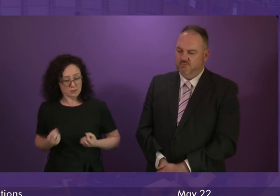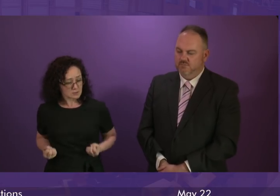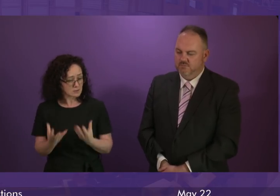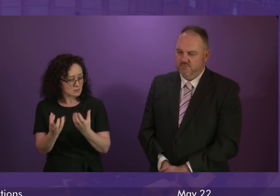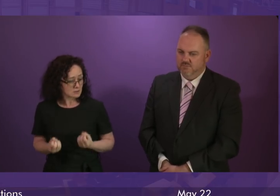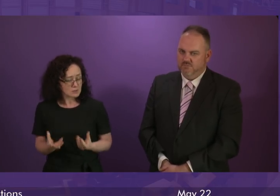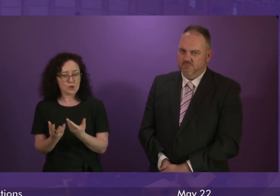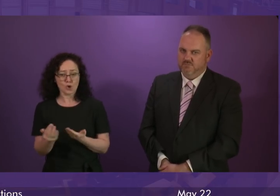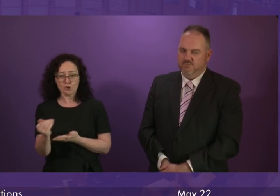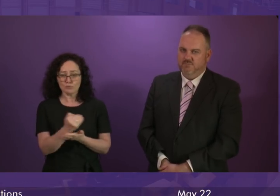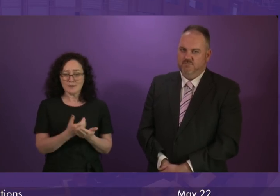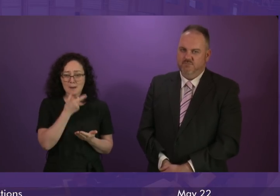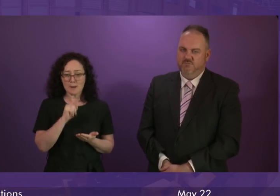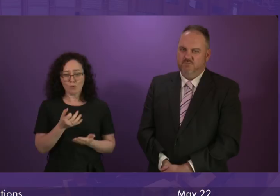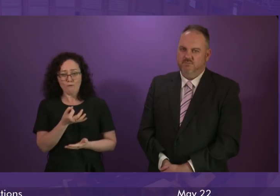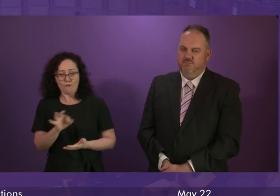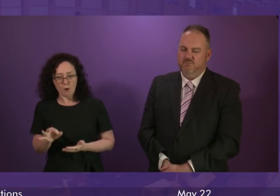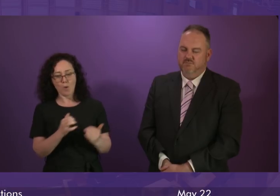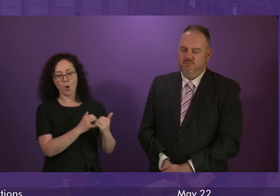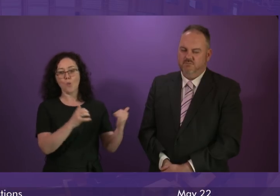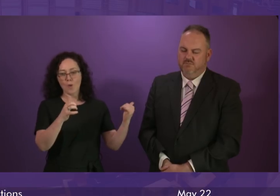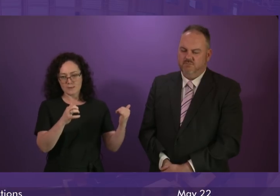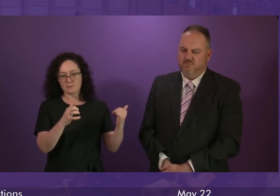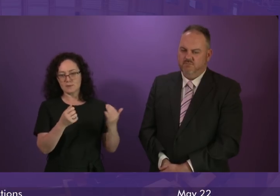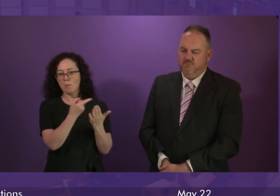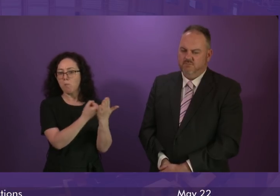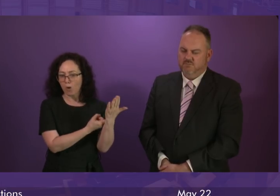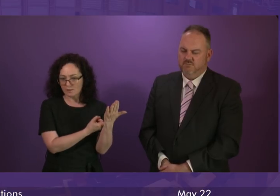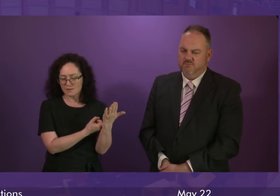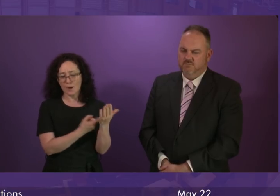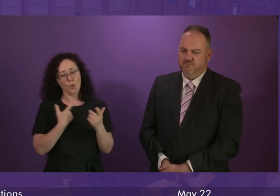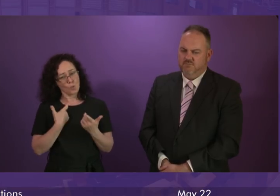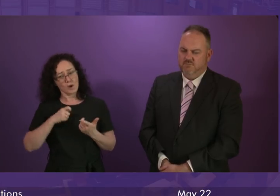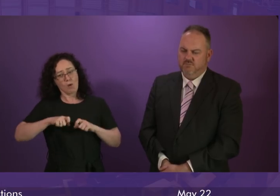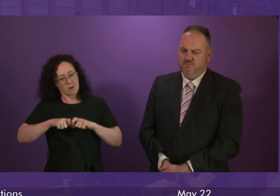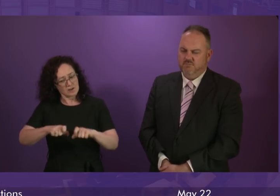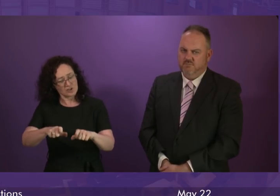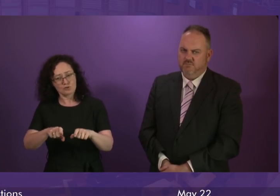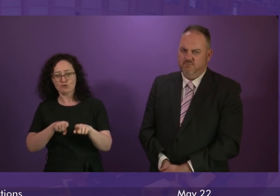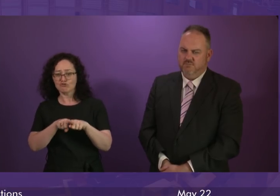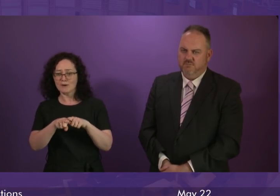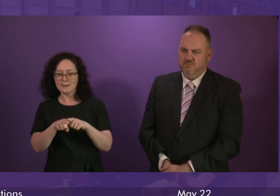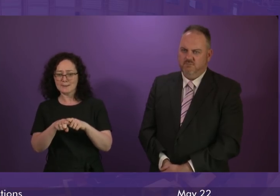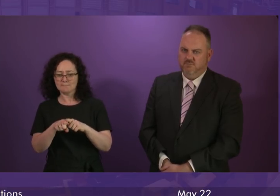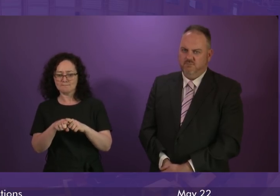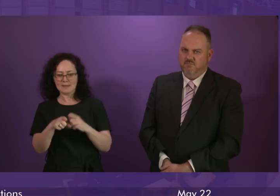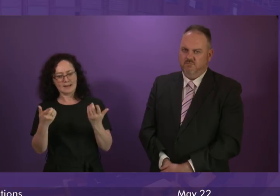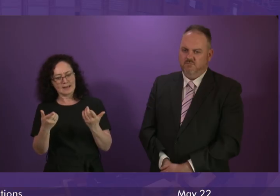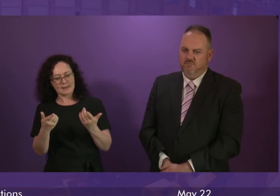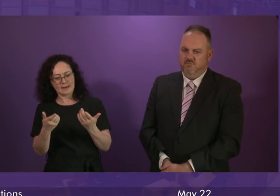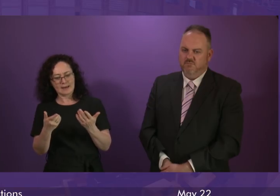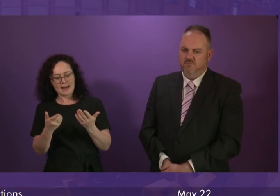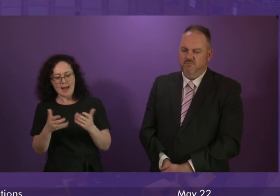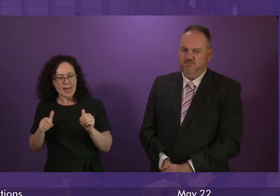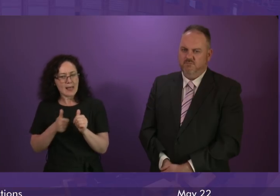place ambitious schemes for addressing poverty. So we will continue to work hard to mitigate the impact of Westminster cuts but also to build a system here in